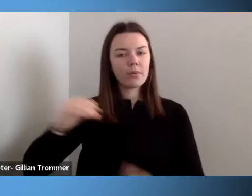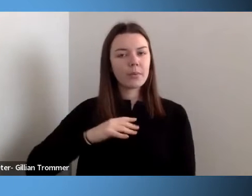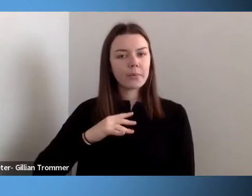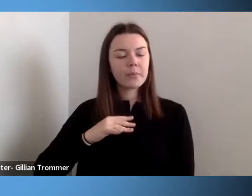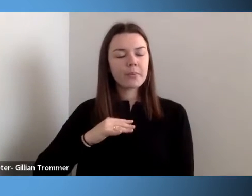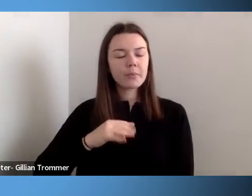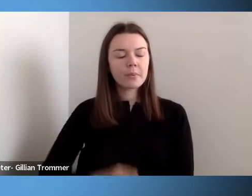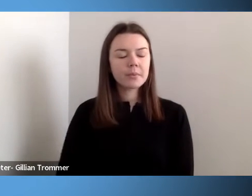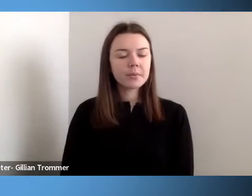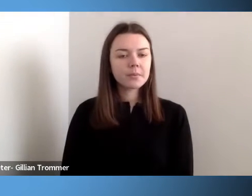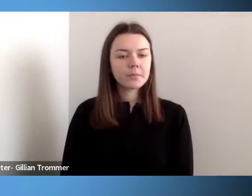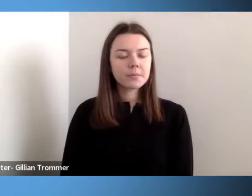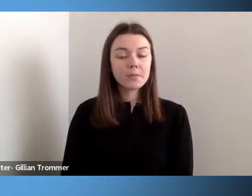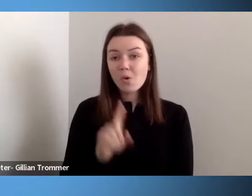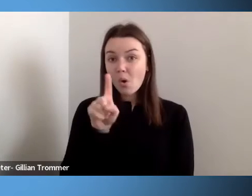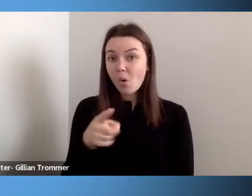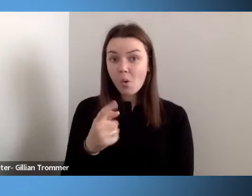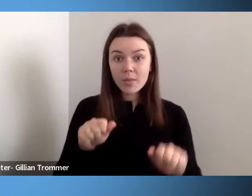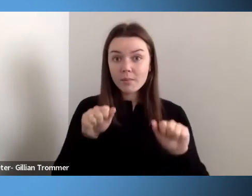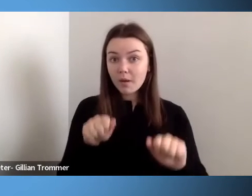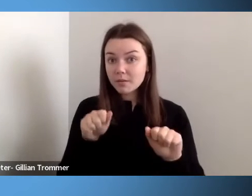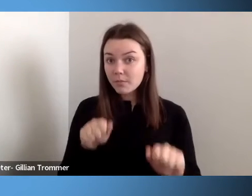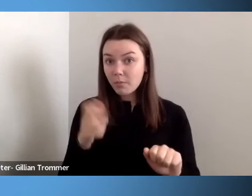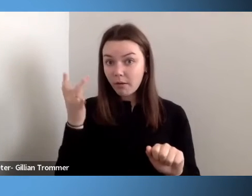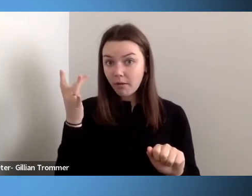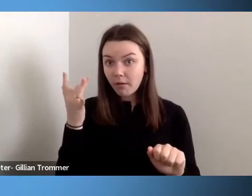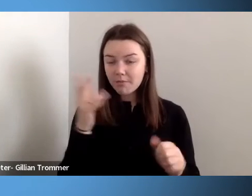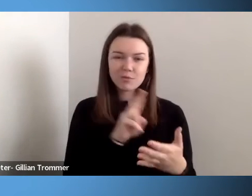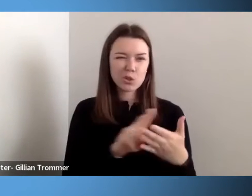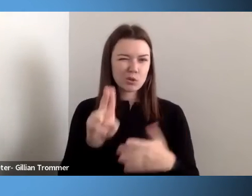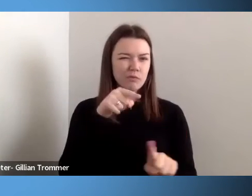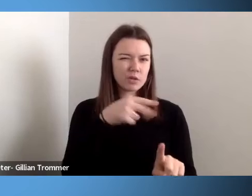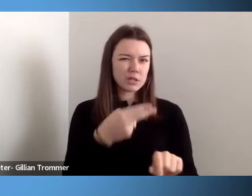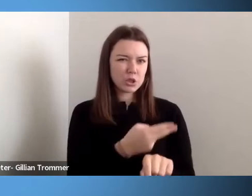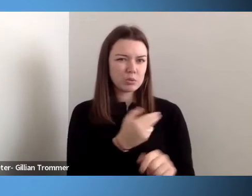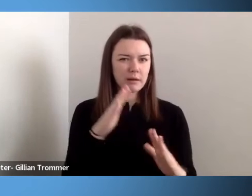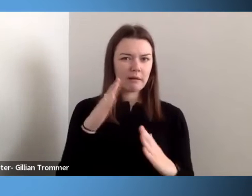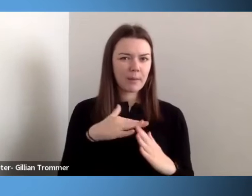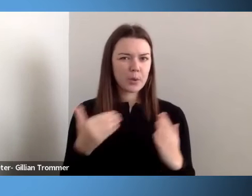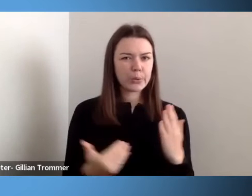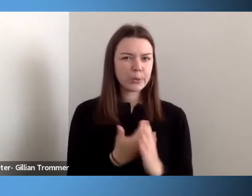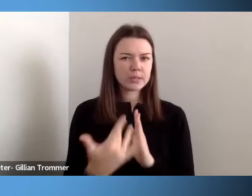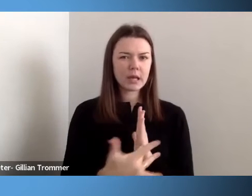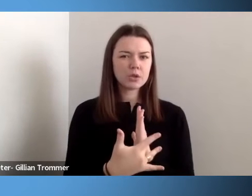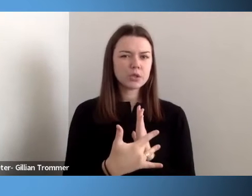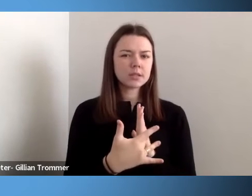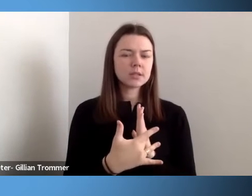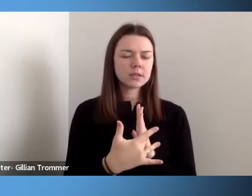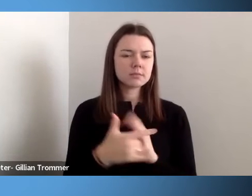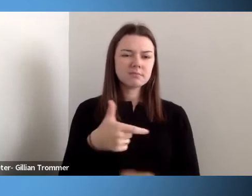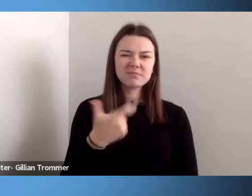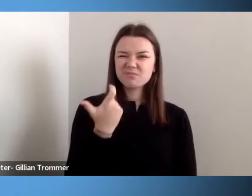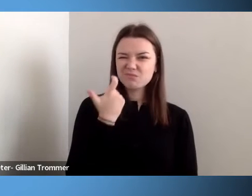universities were on the cutting edge of technology. They had just introduced the Ethernet